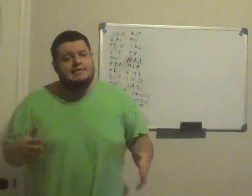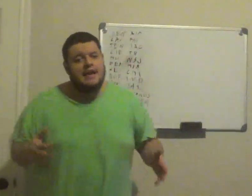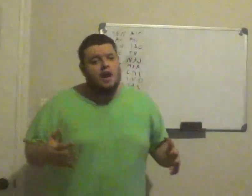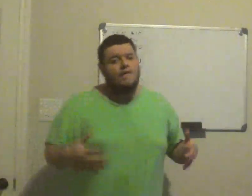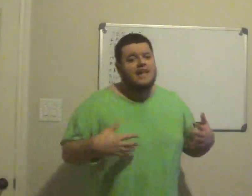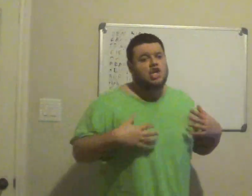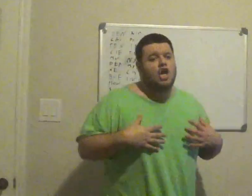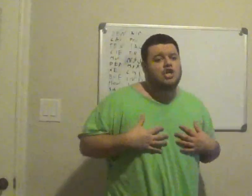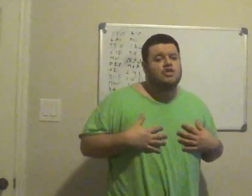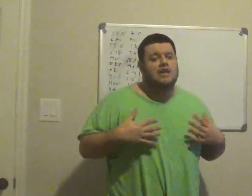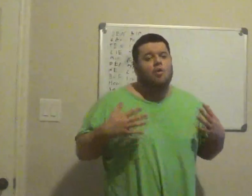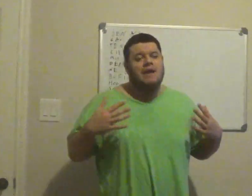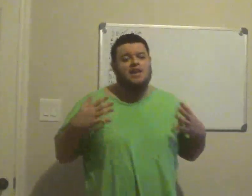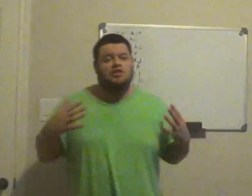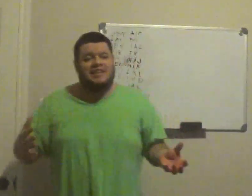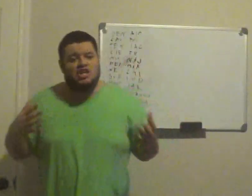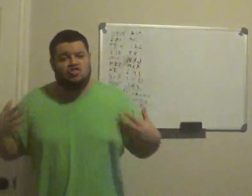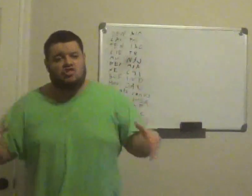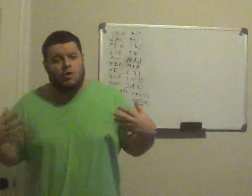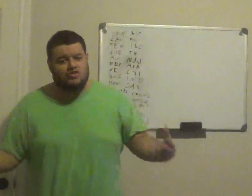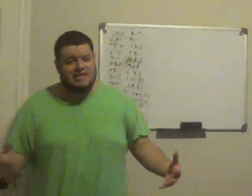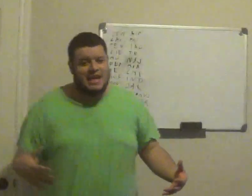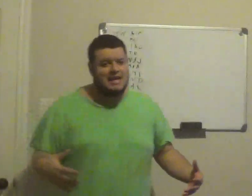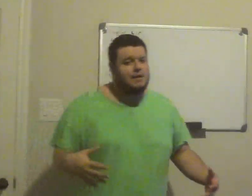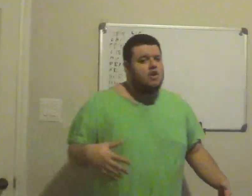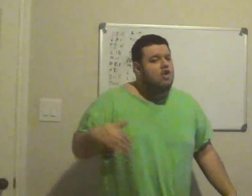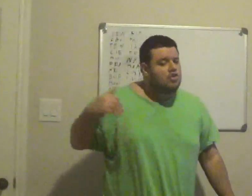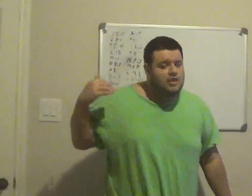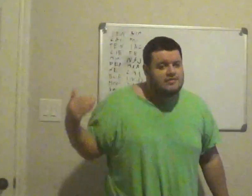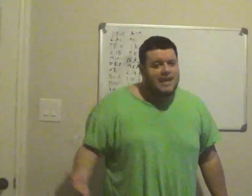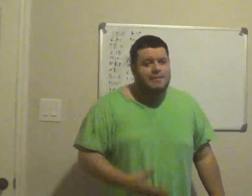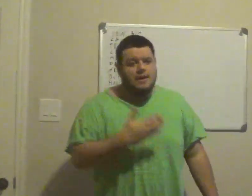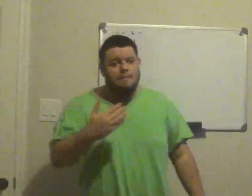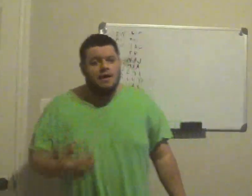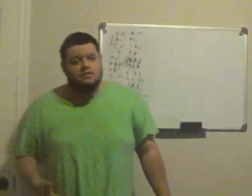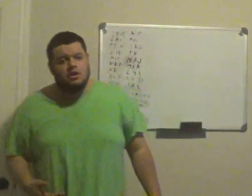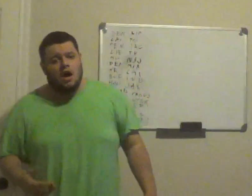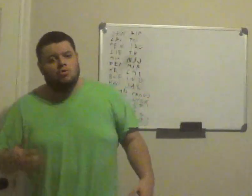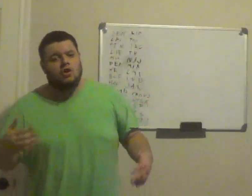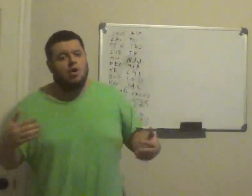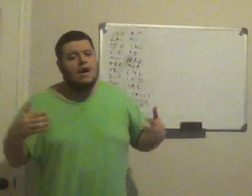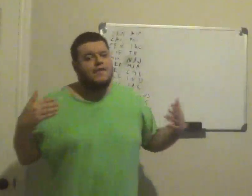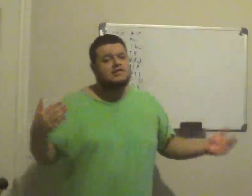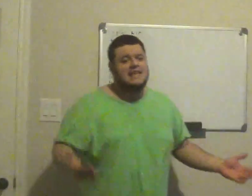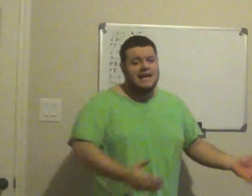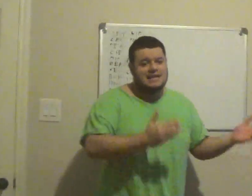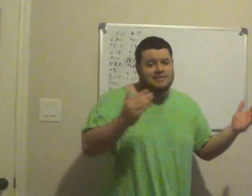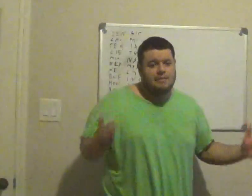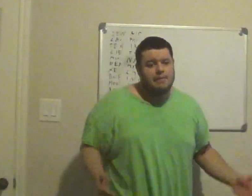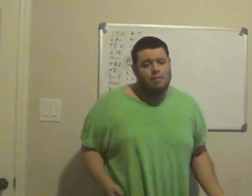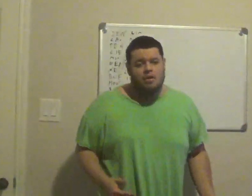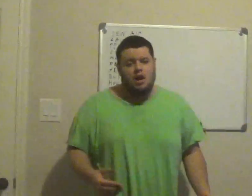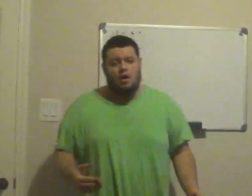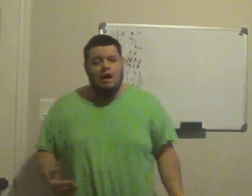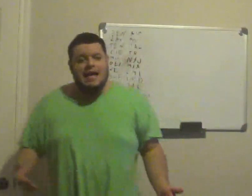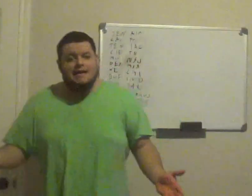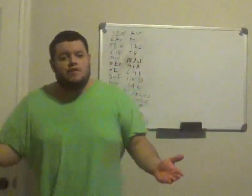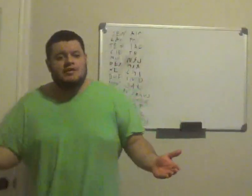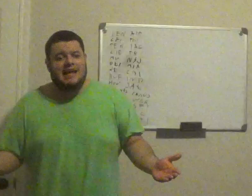they know that Chargers, that nobody in Los Angeles is going to the game, so they're saving their money, you know, so, there's tickets available, you know, if you're a